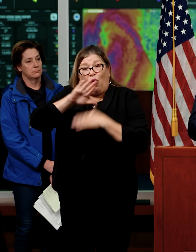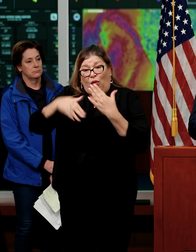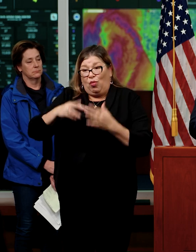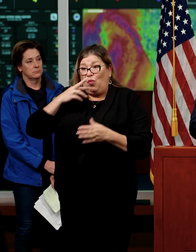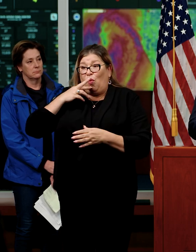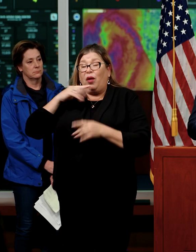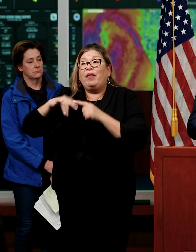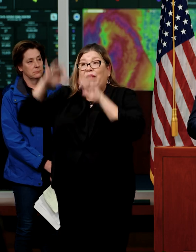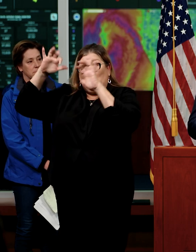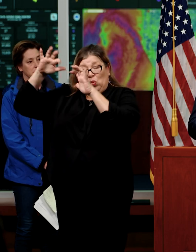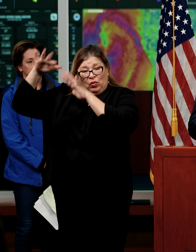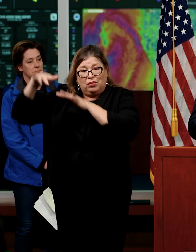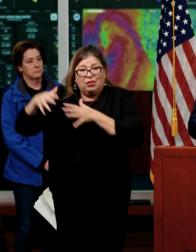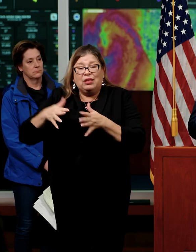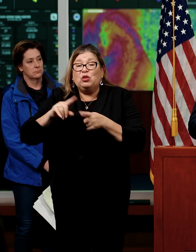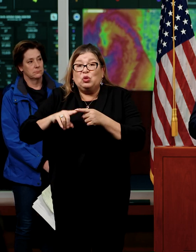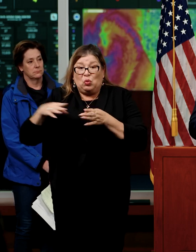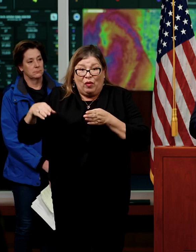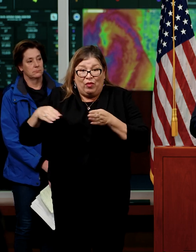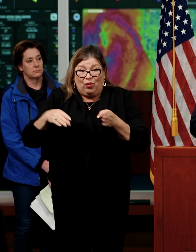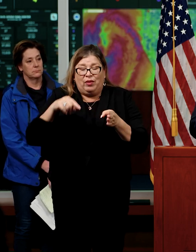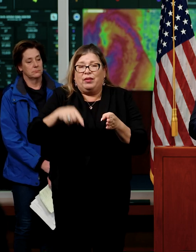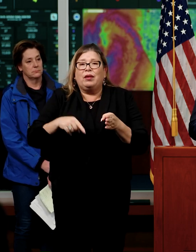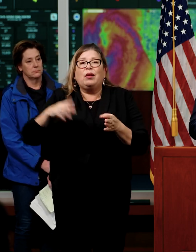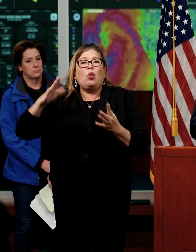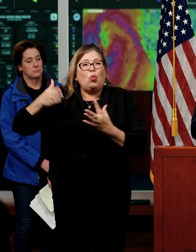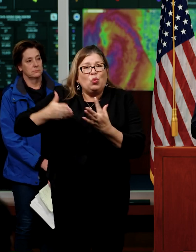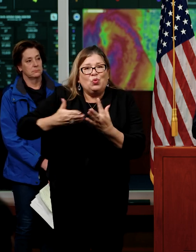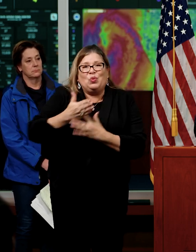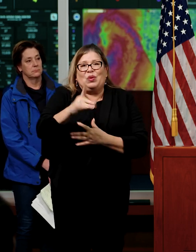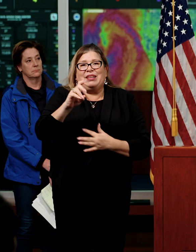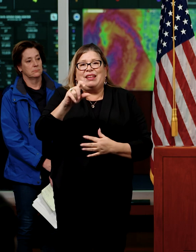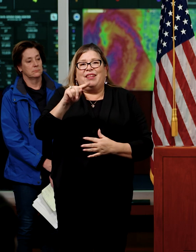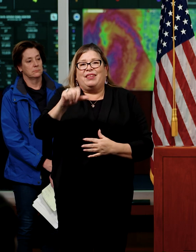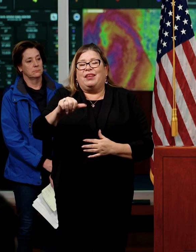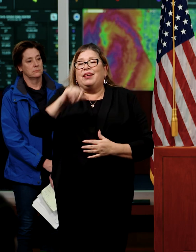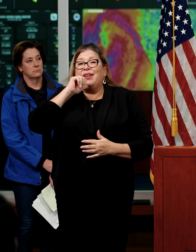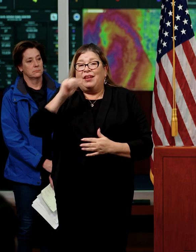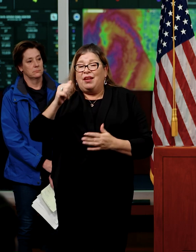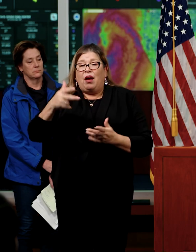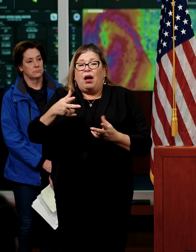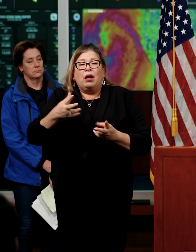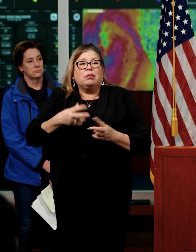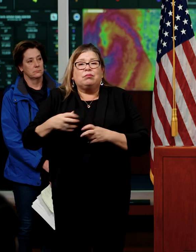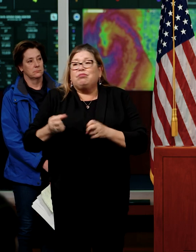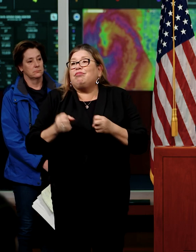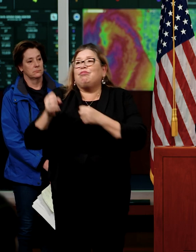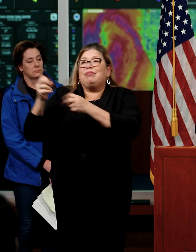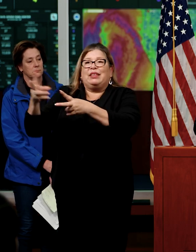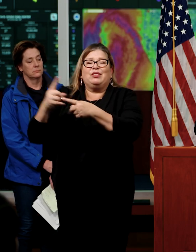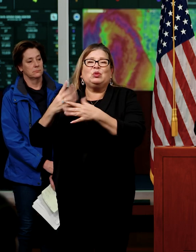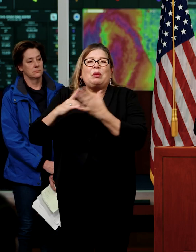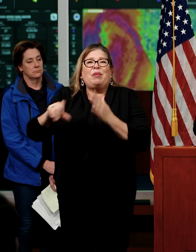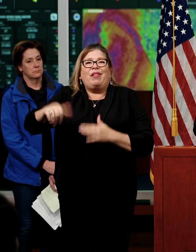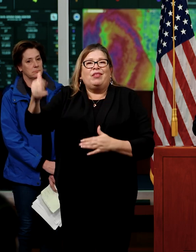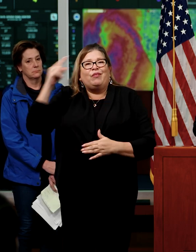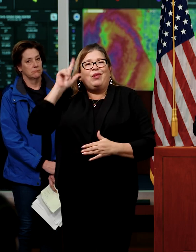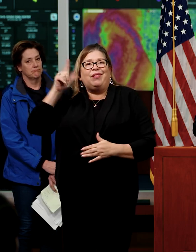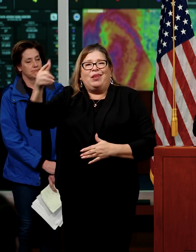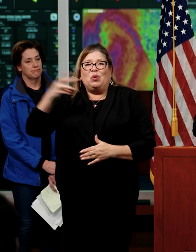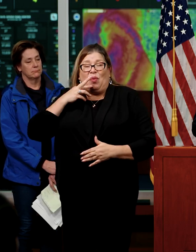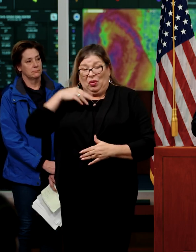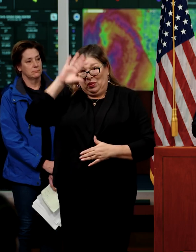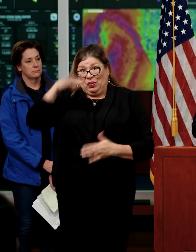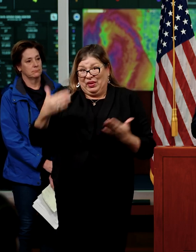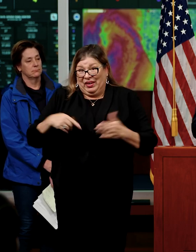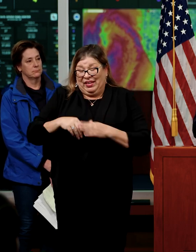moving into the delta actually moves through the delta and is not exported for future use. As we know, a large portion